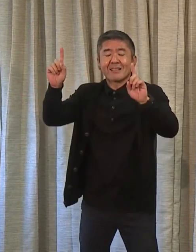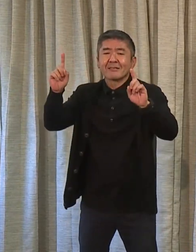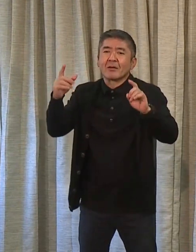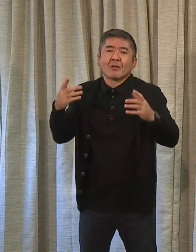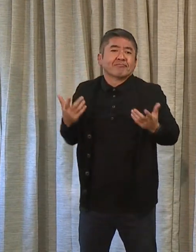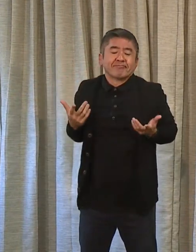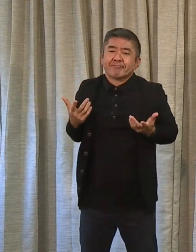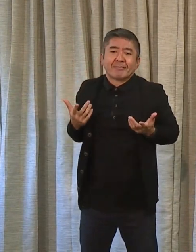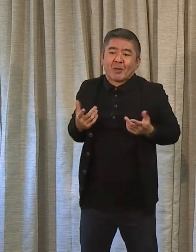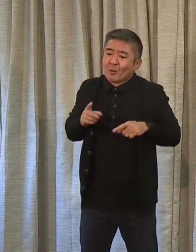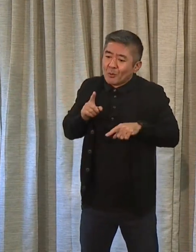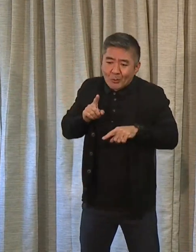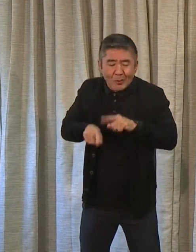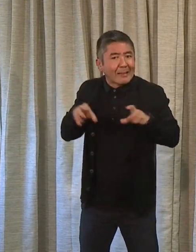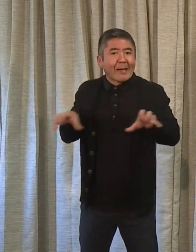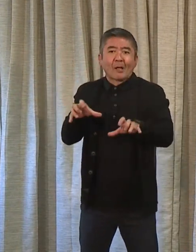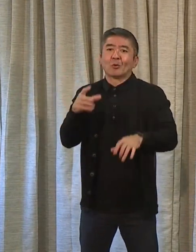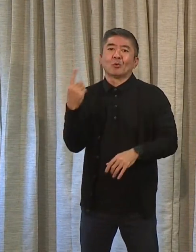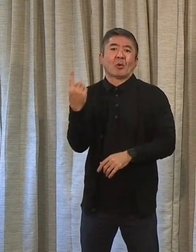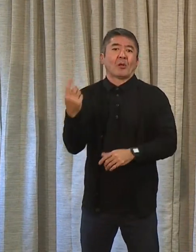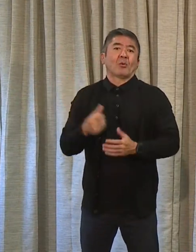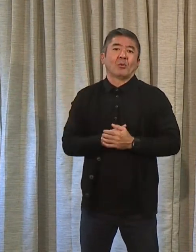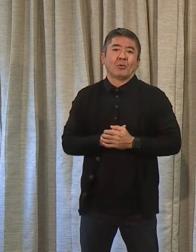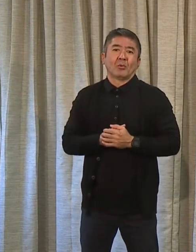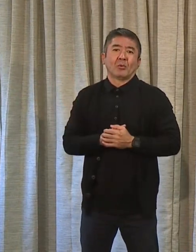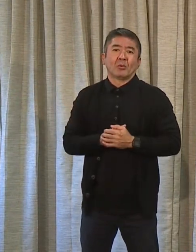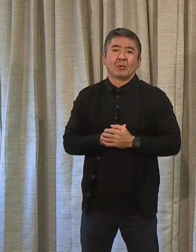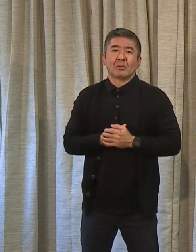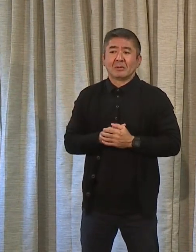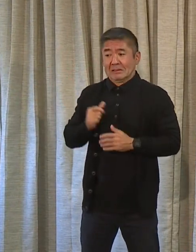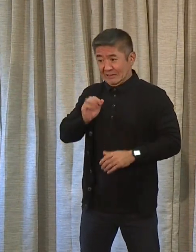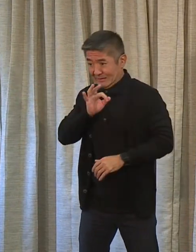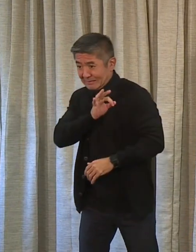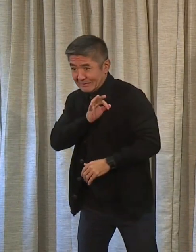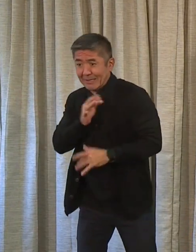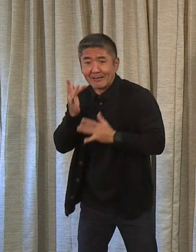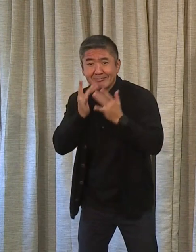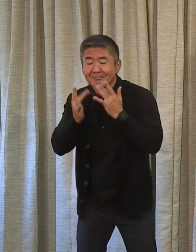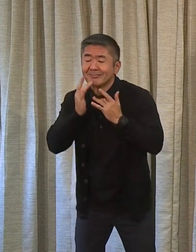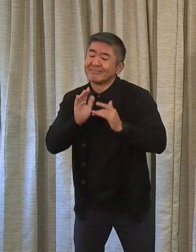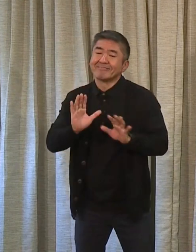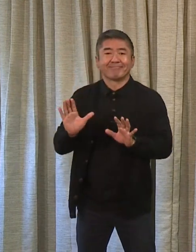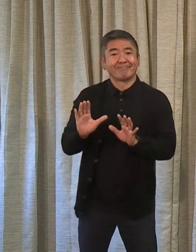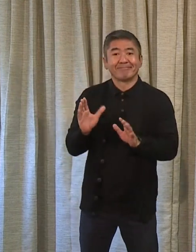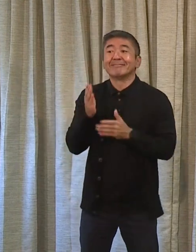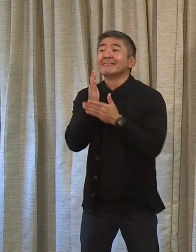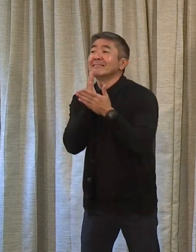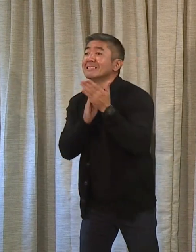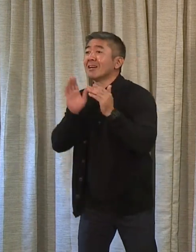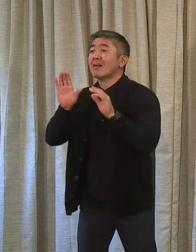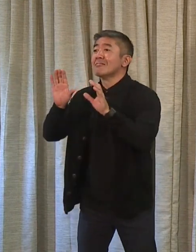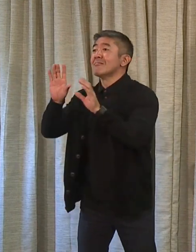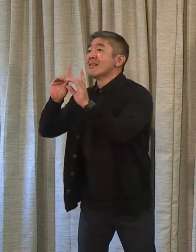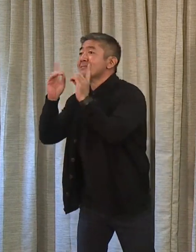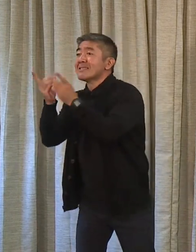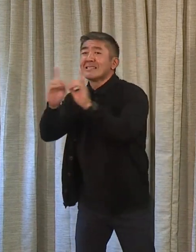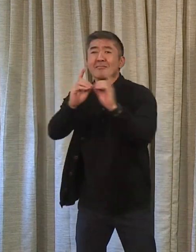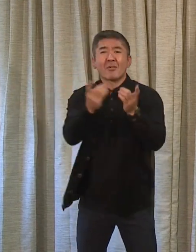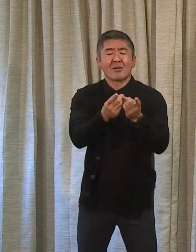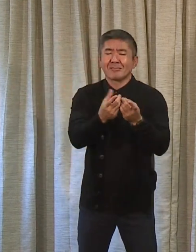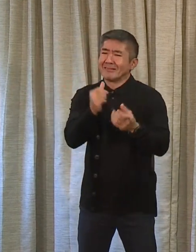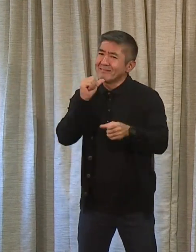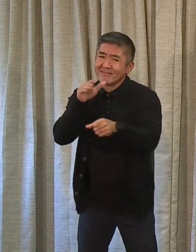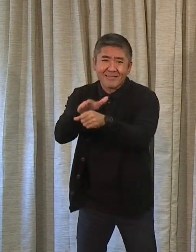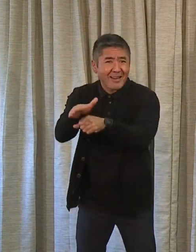do it. We cannot do it with the numbers of people we have. There are some departments that are woefully understaffed right